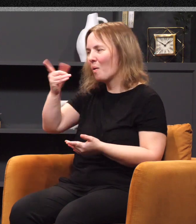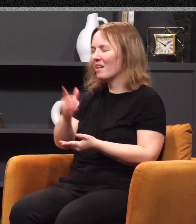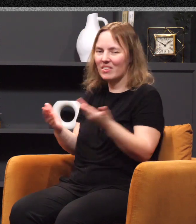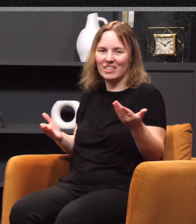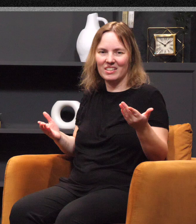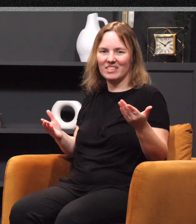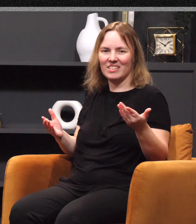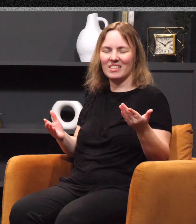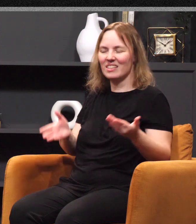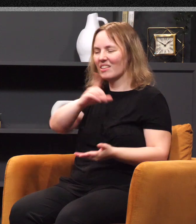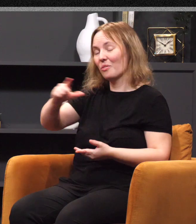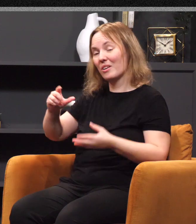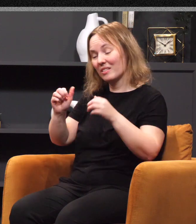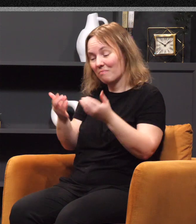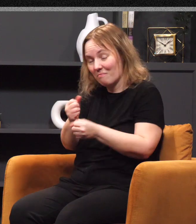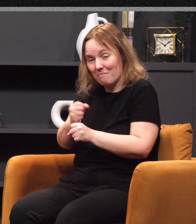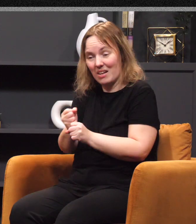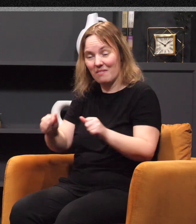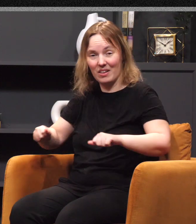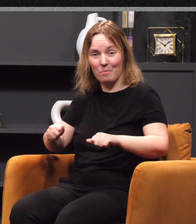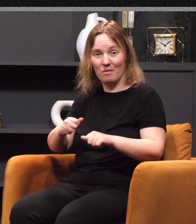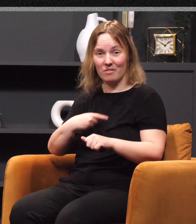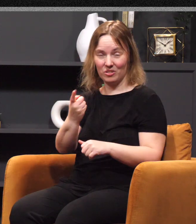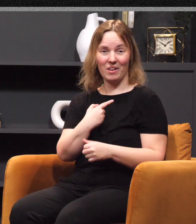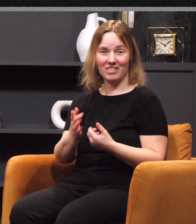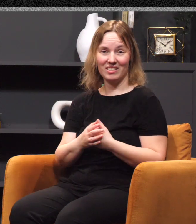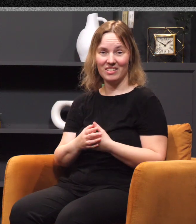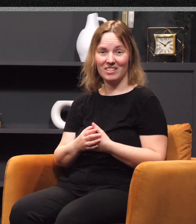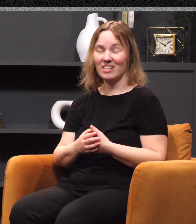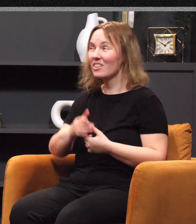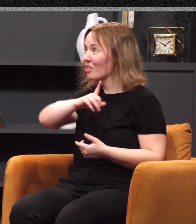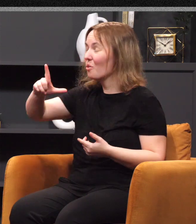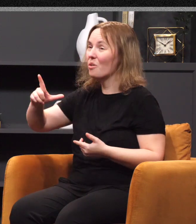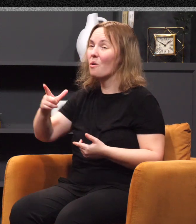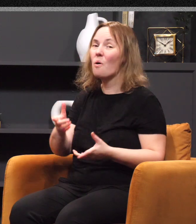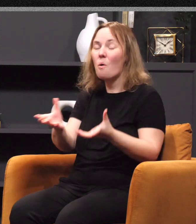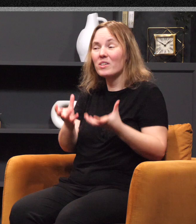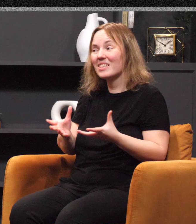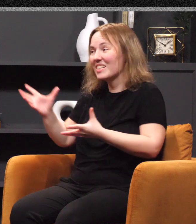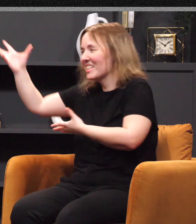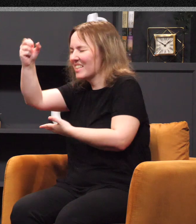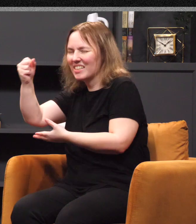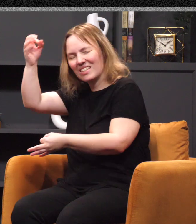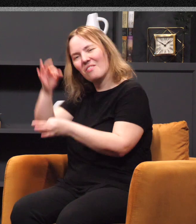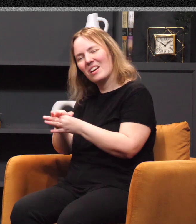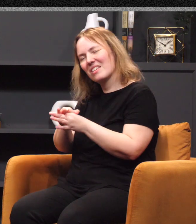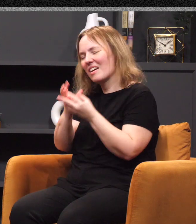available to all of us. The Lord says, I want you to seize your faith as a precious prize. That word seize is interesting because it describes